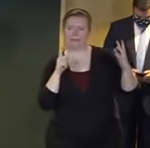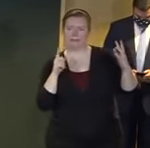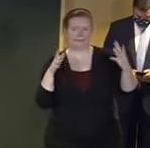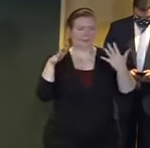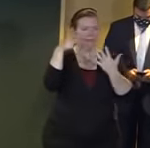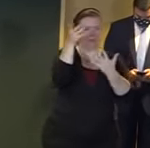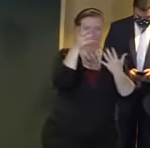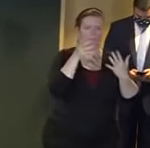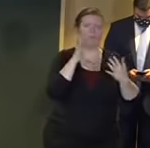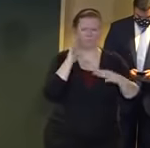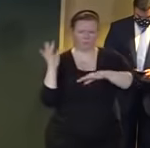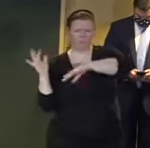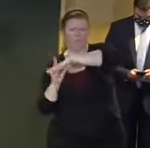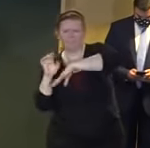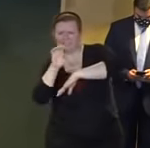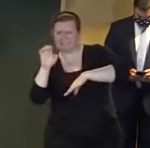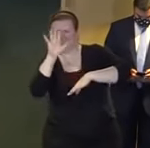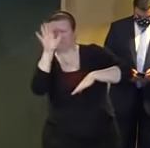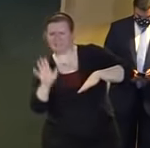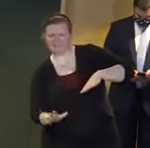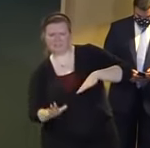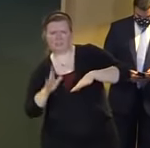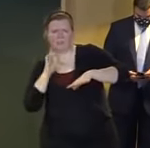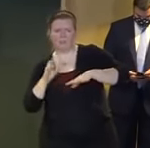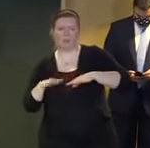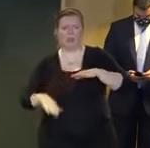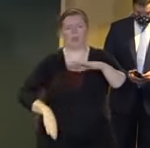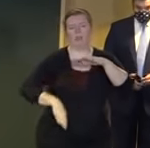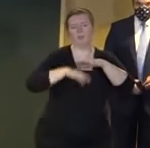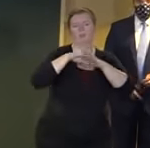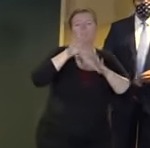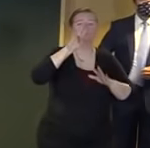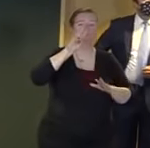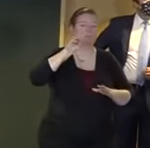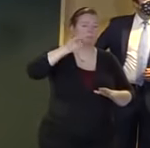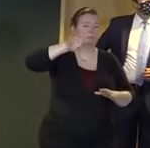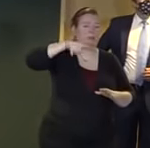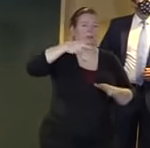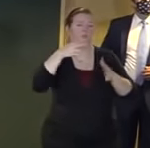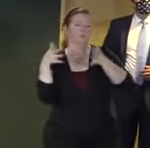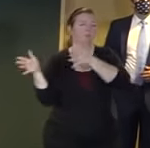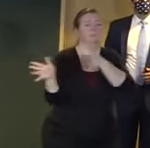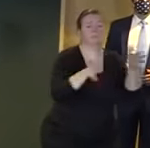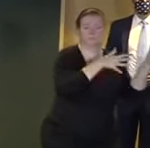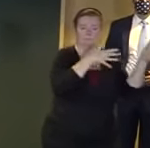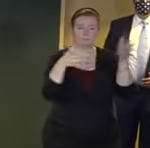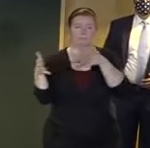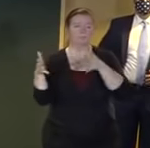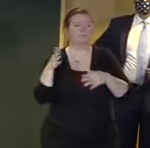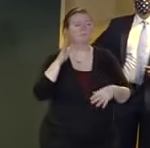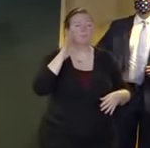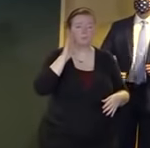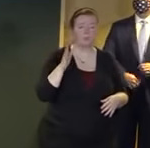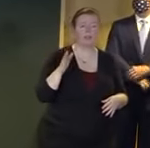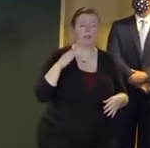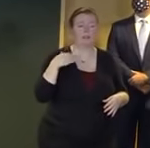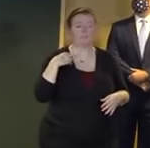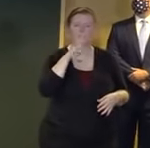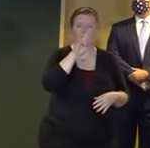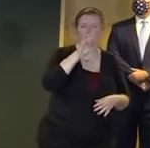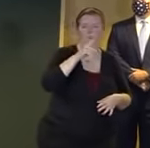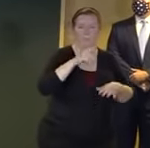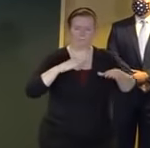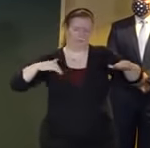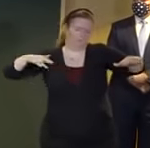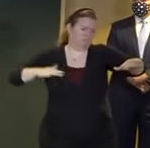could have gusts up to 70 miles an hour on the shore you certainly will have rip tides on the shore so there's